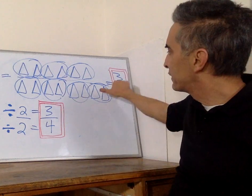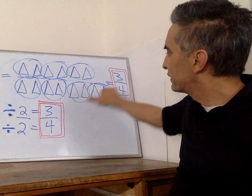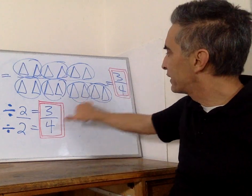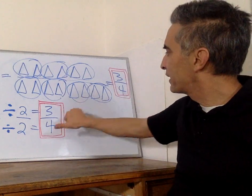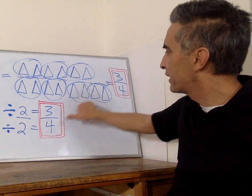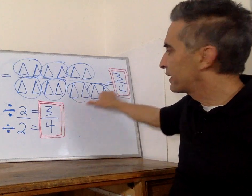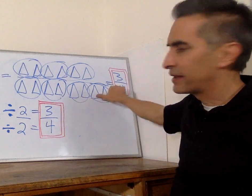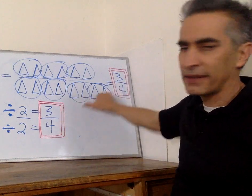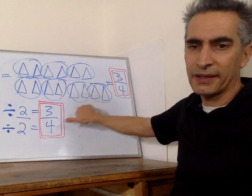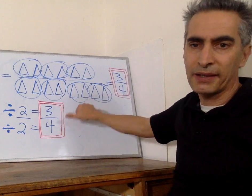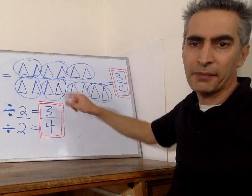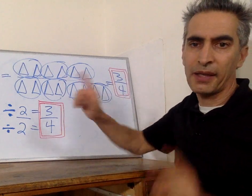Answer is the same.